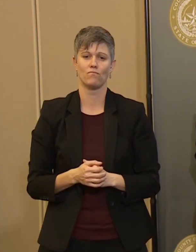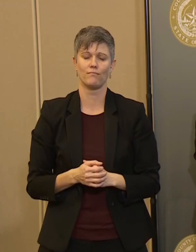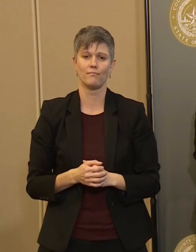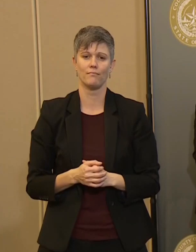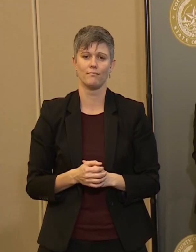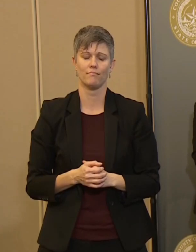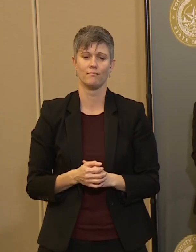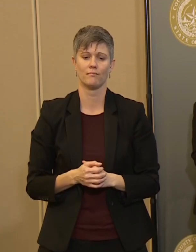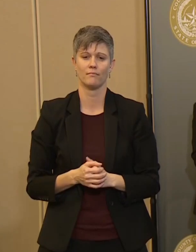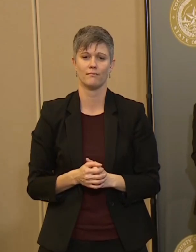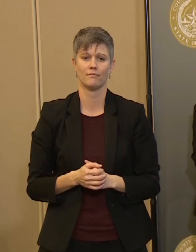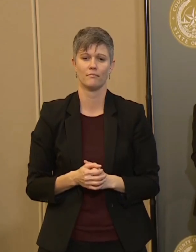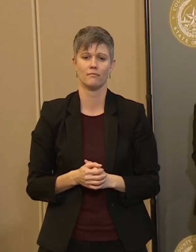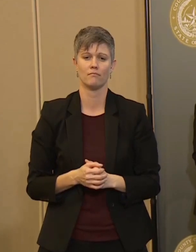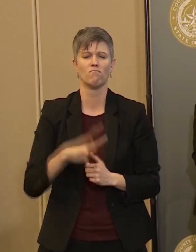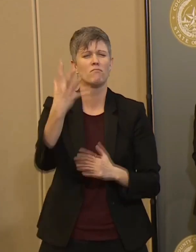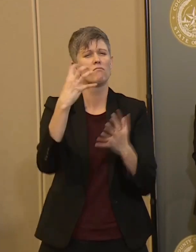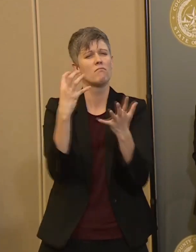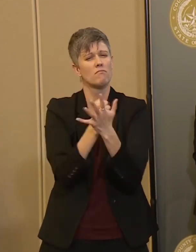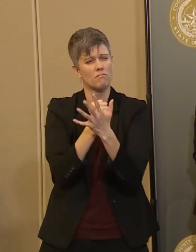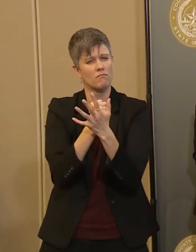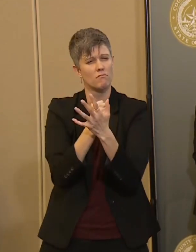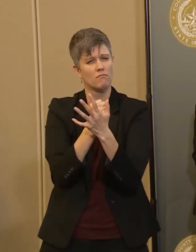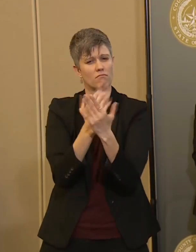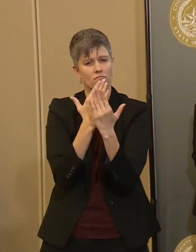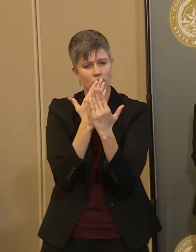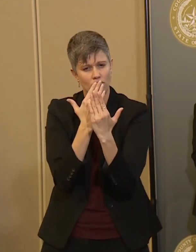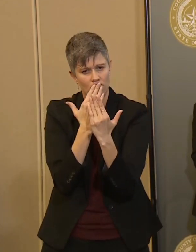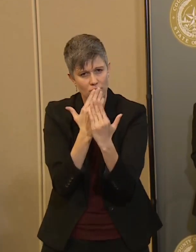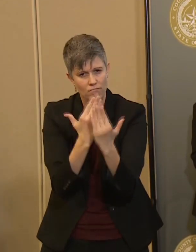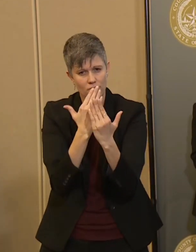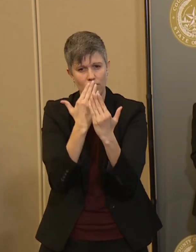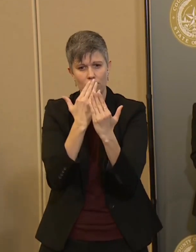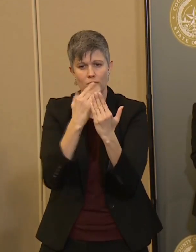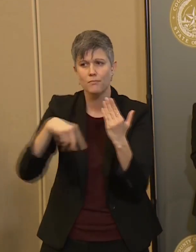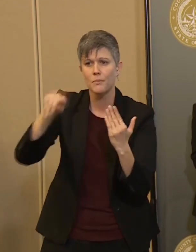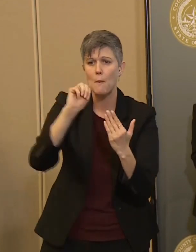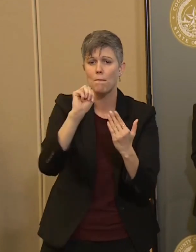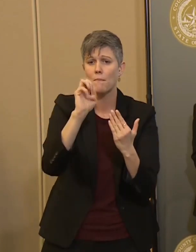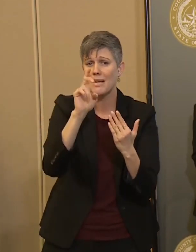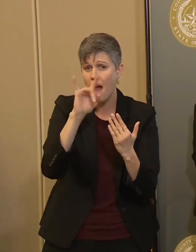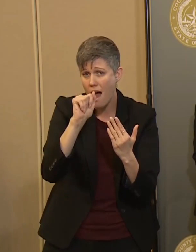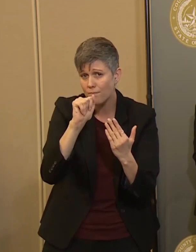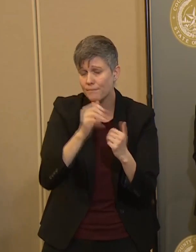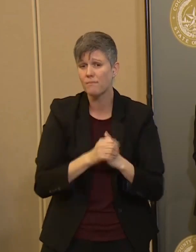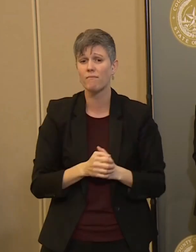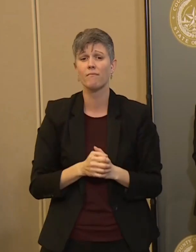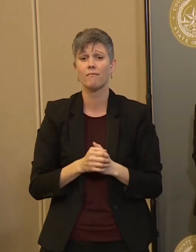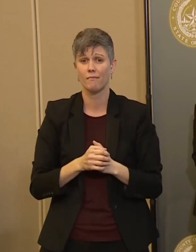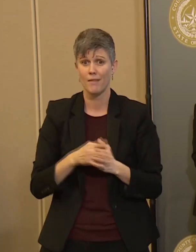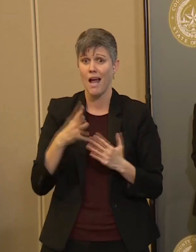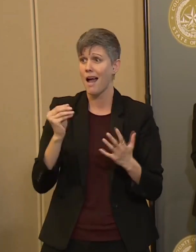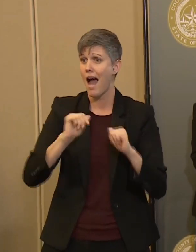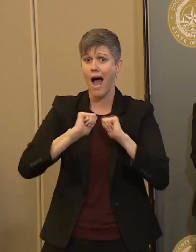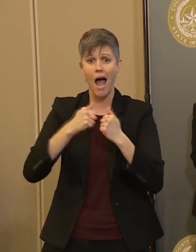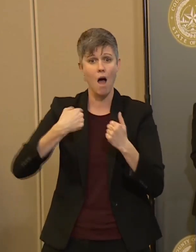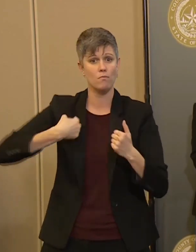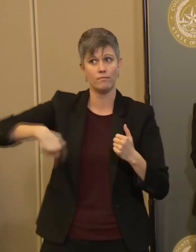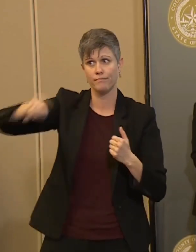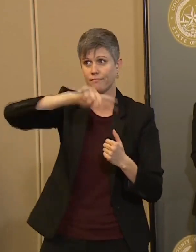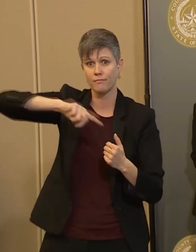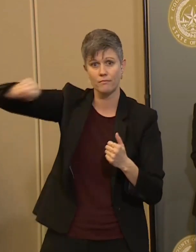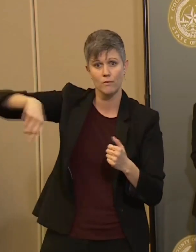I want to first say thank you to all of the different media outlets and the platforms that you're using